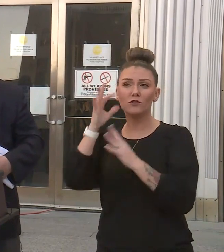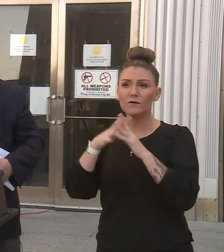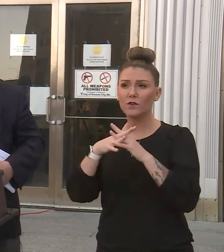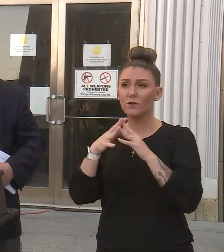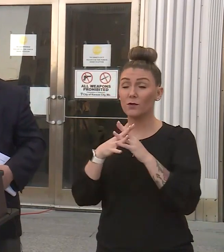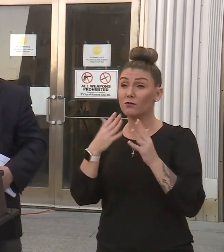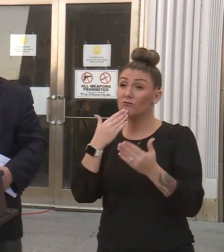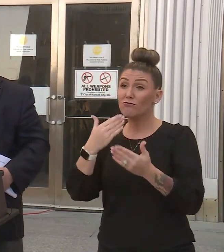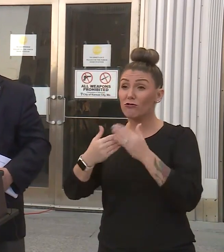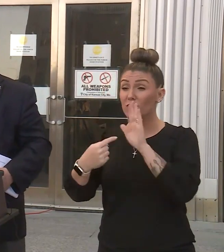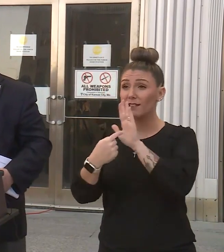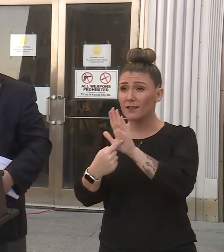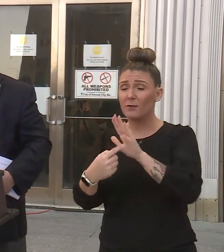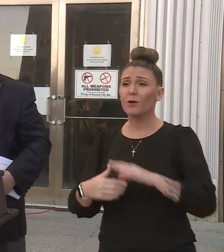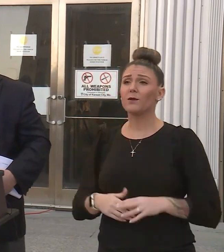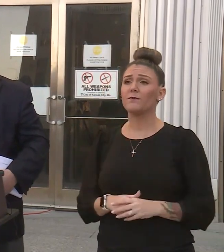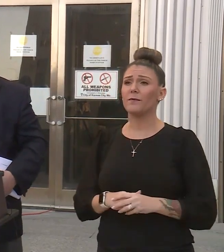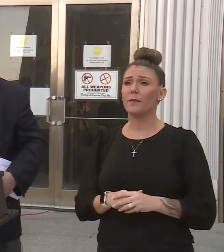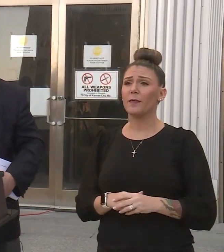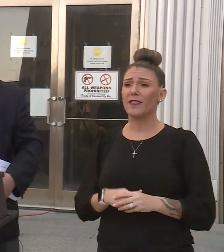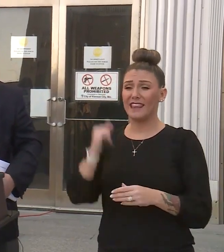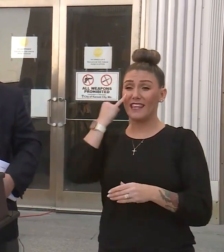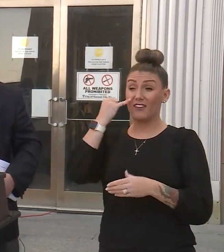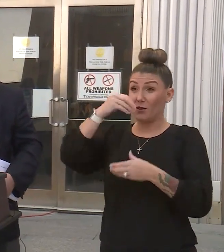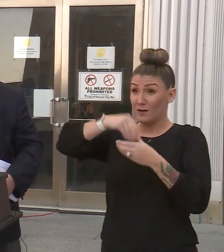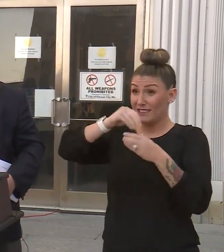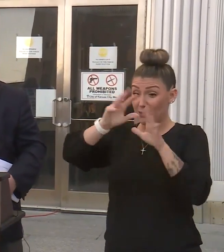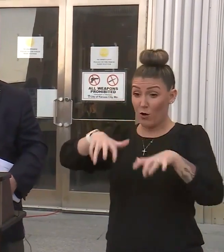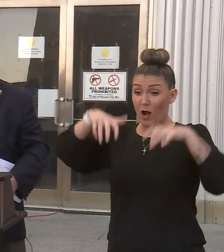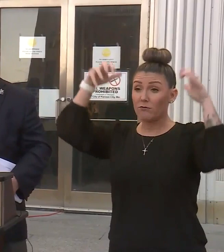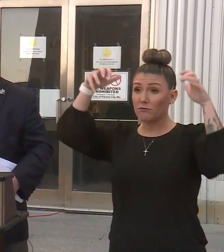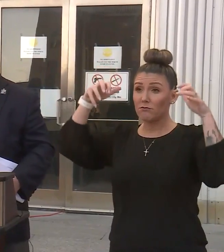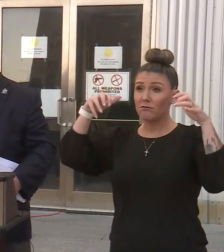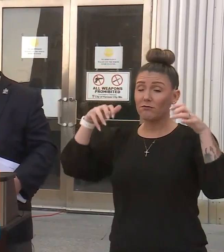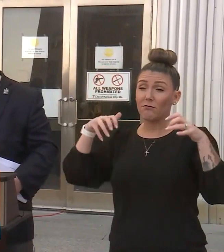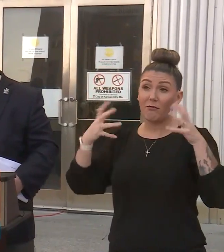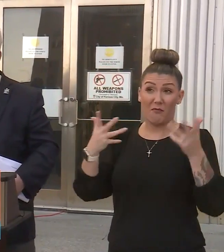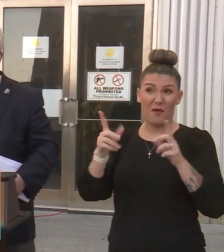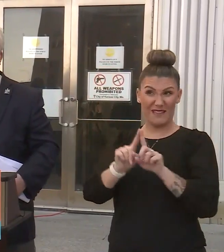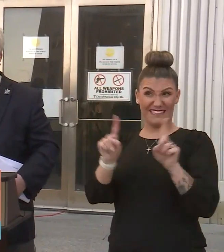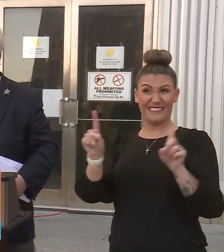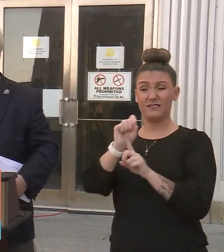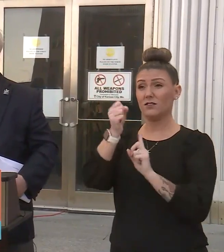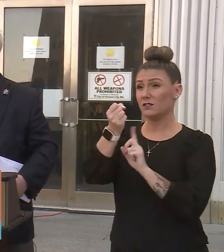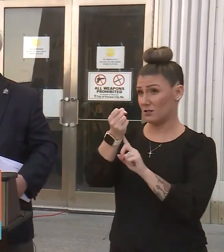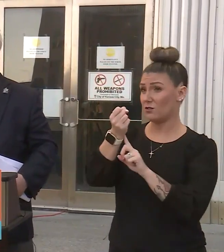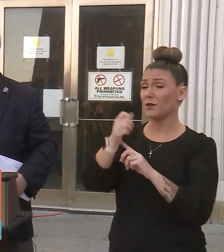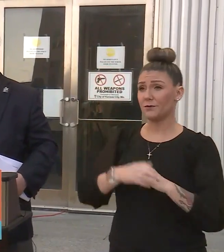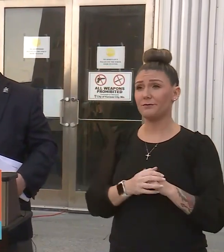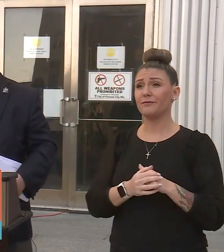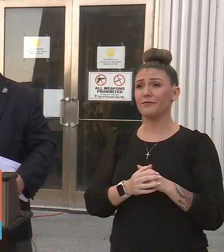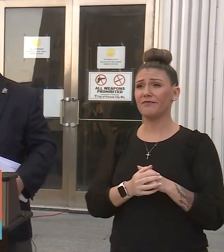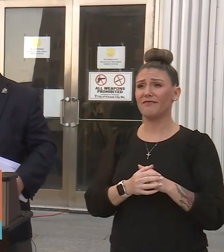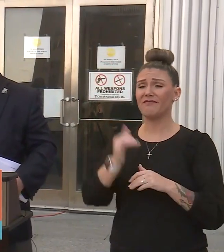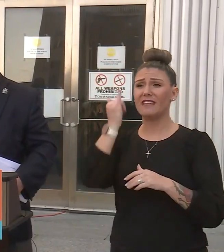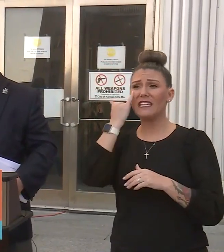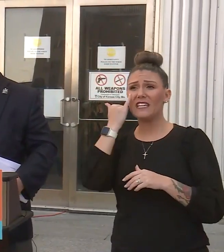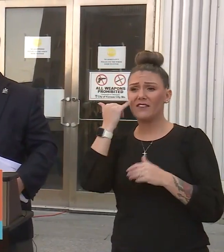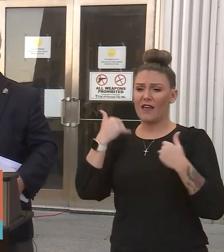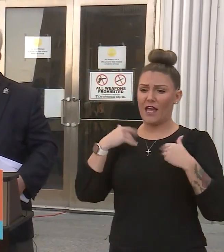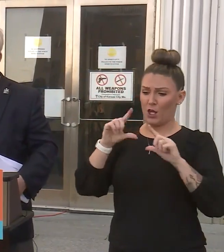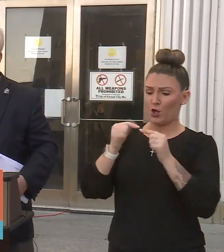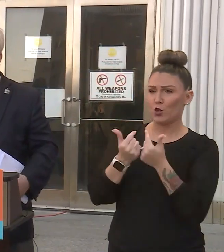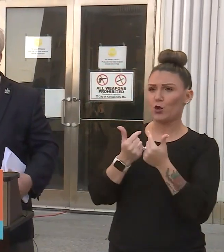it's a good example. If it was an indoor stadium, I might be in a very different situation. If we had